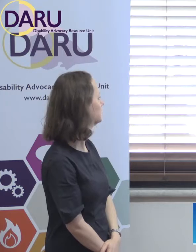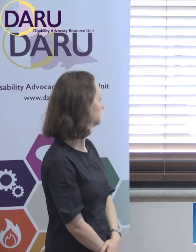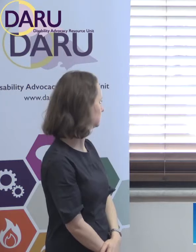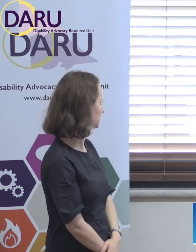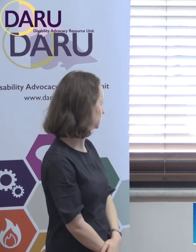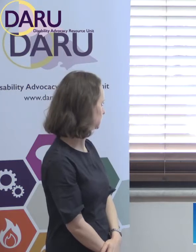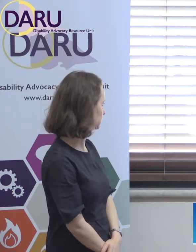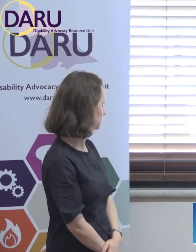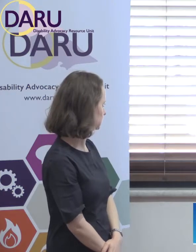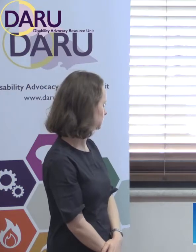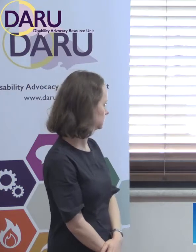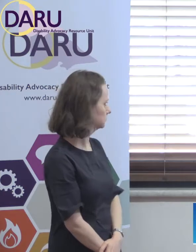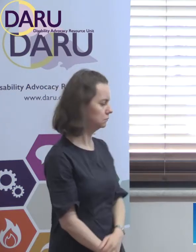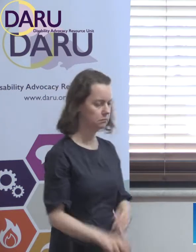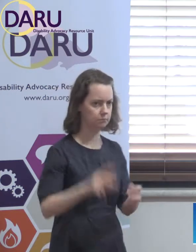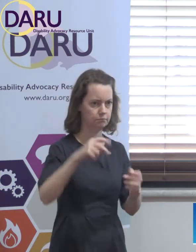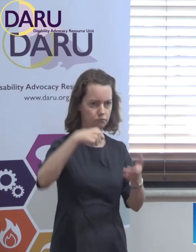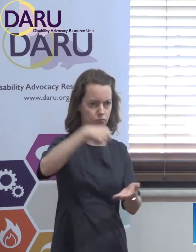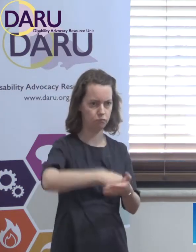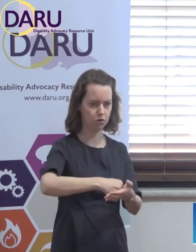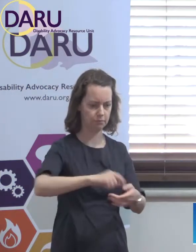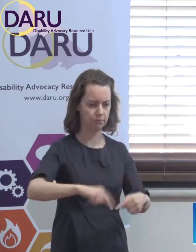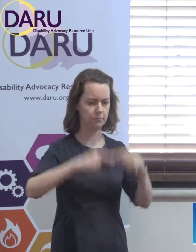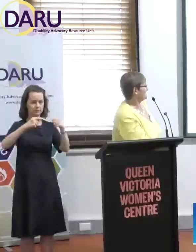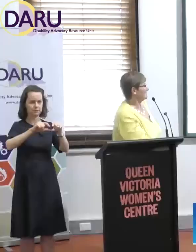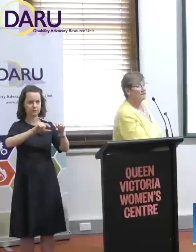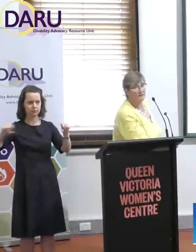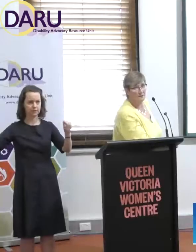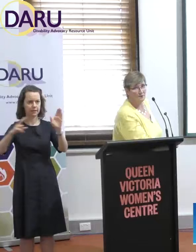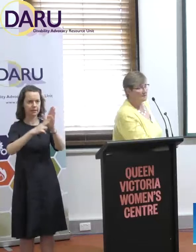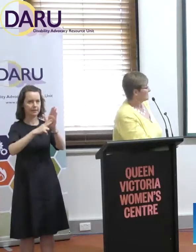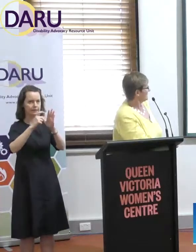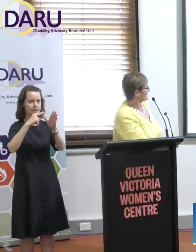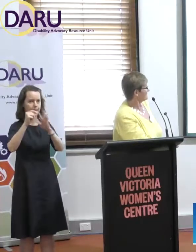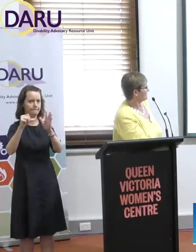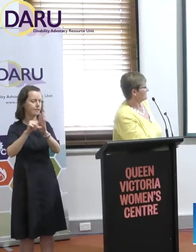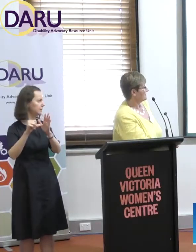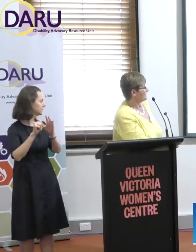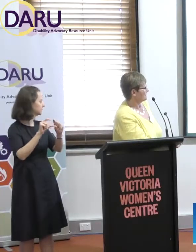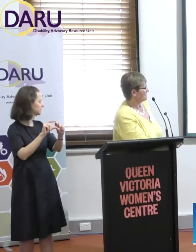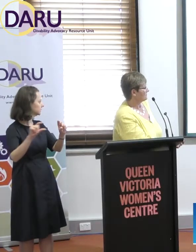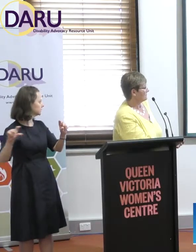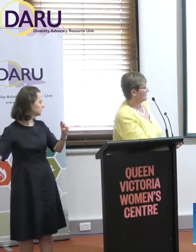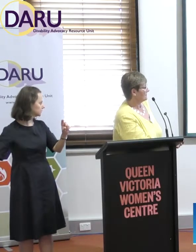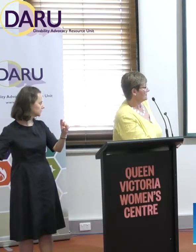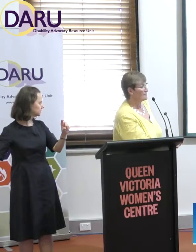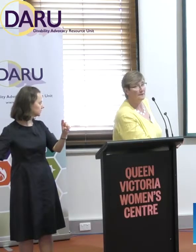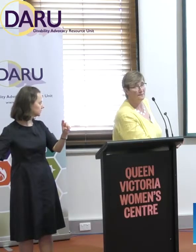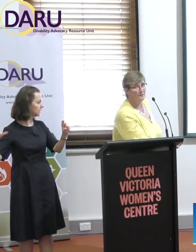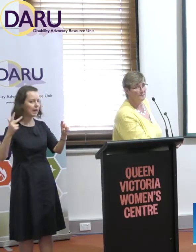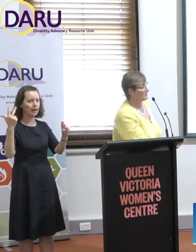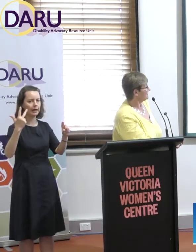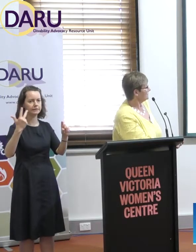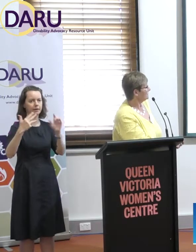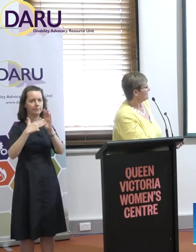So, this, along the second last line from the bottom, that's the National Disability Advocacy Programme from DSS, the federal funding. So, that's